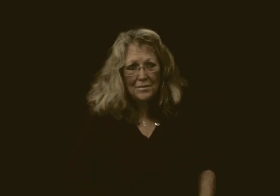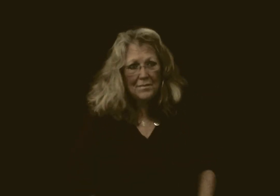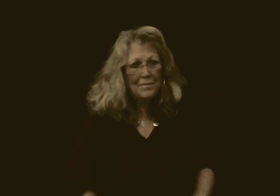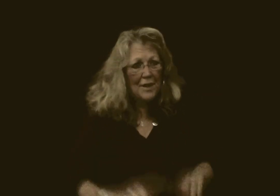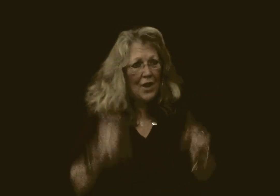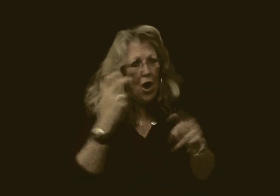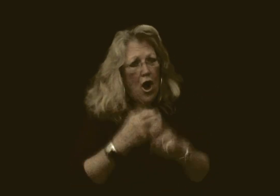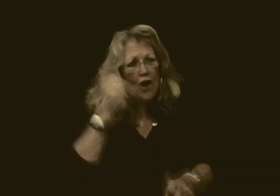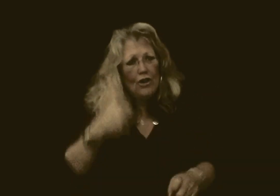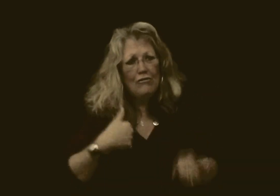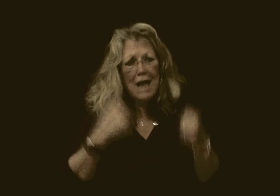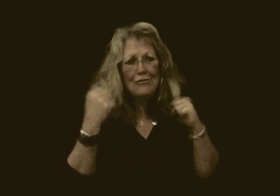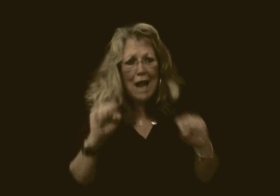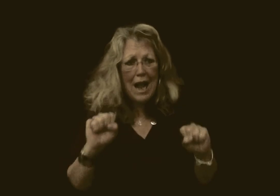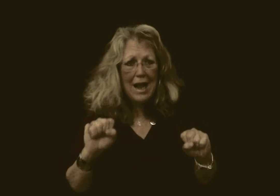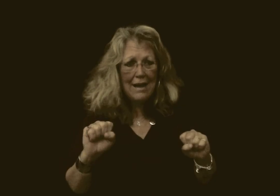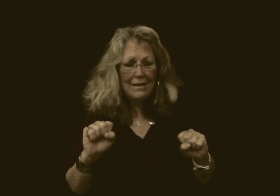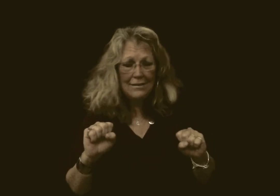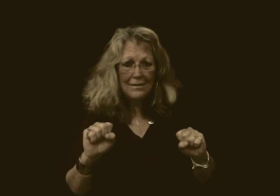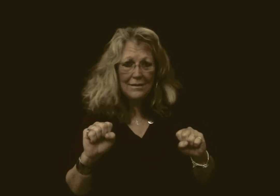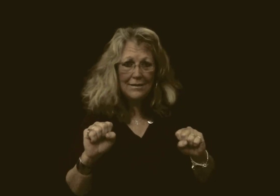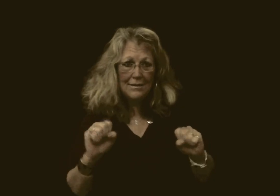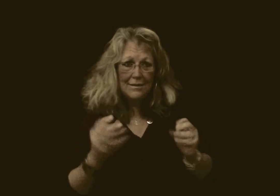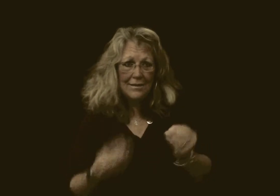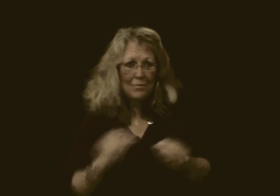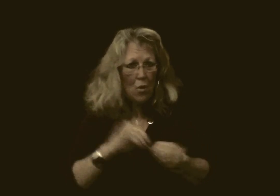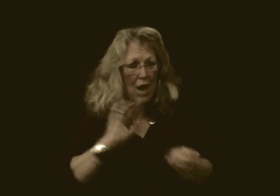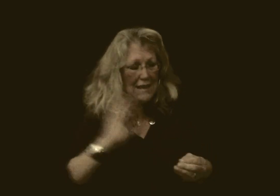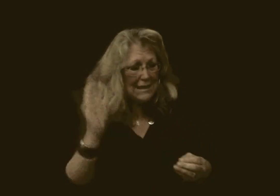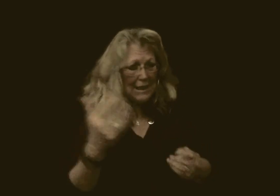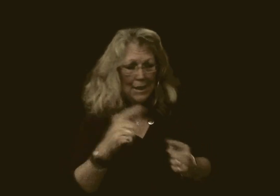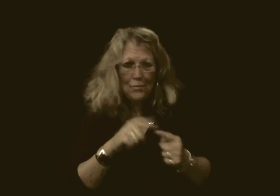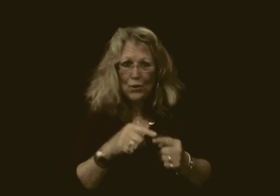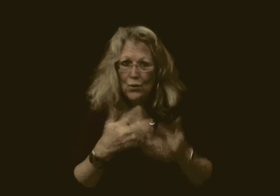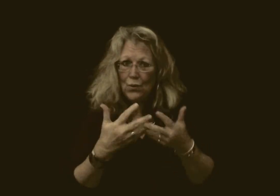The more I try The more I seem to do